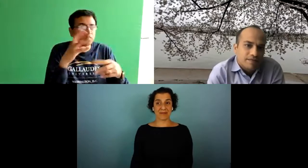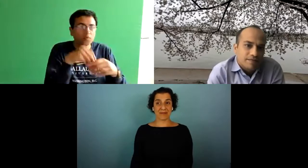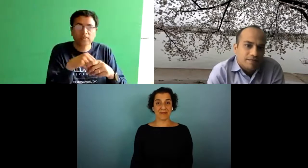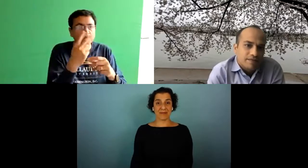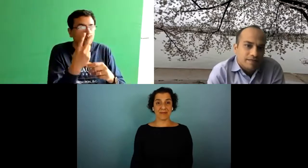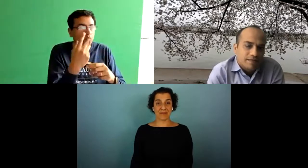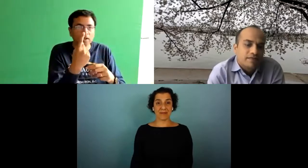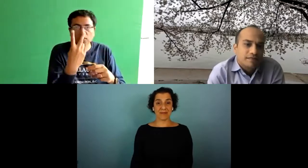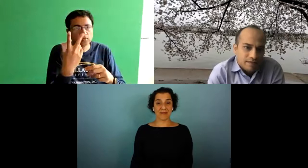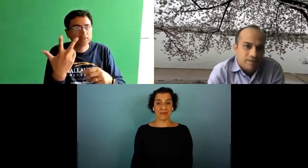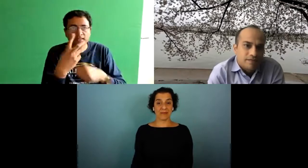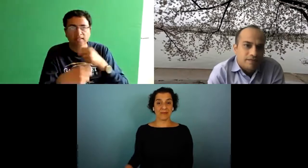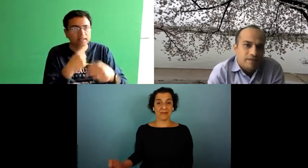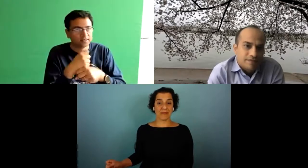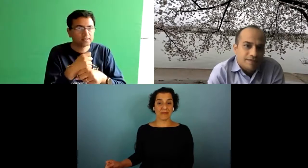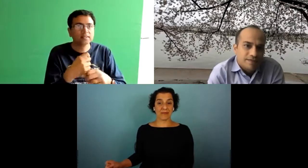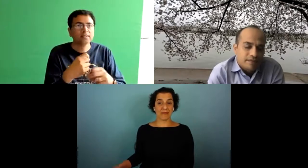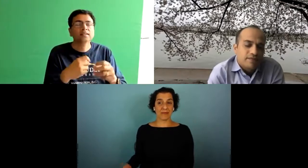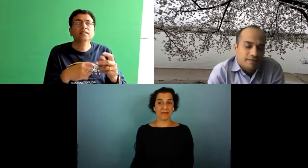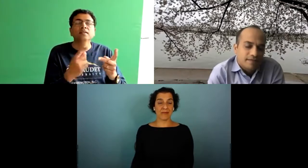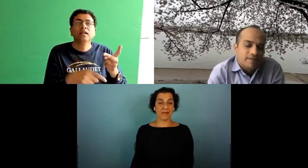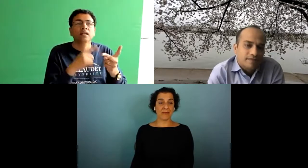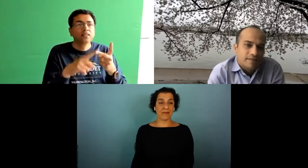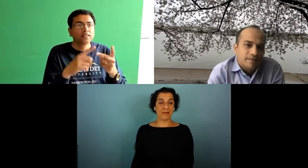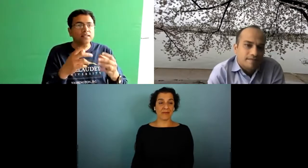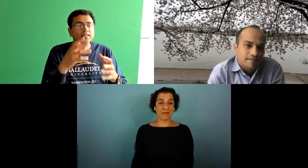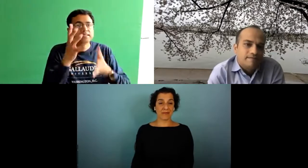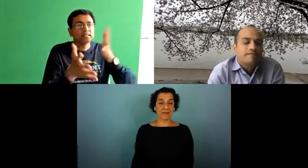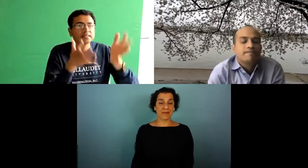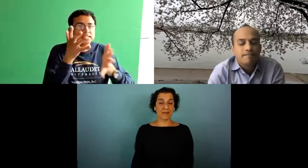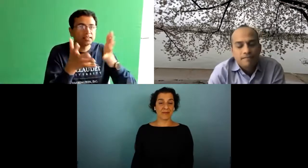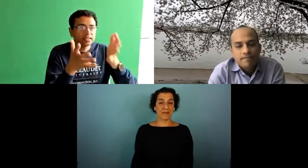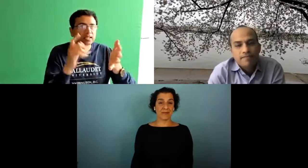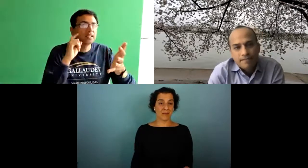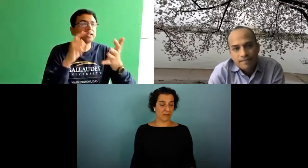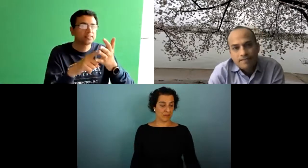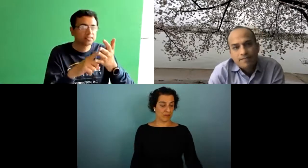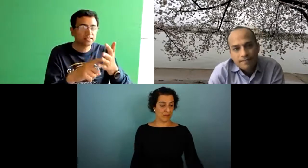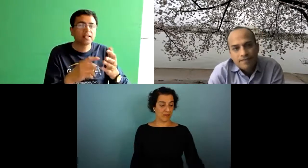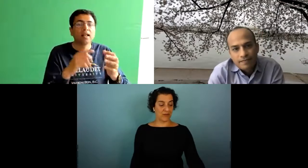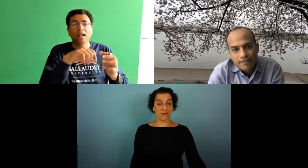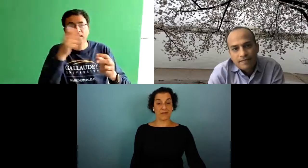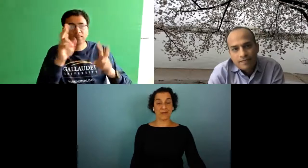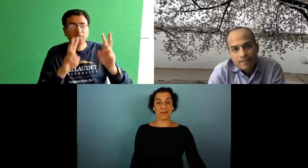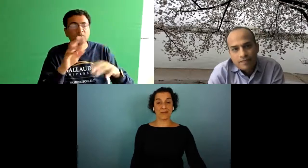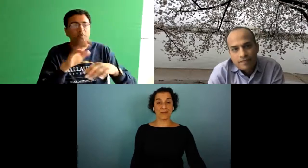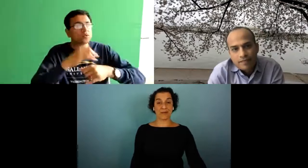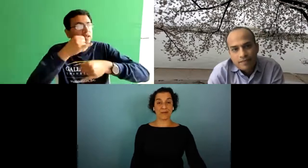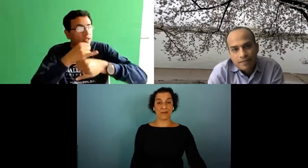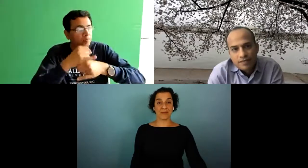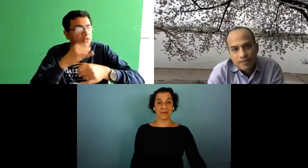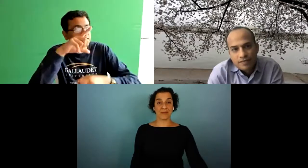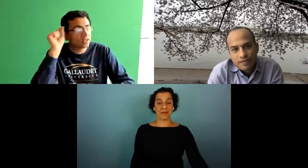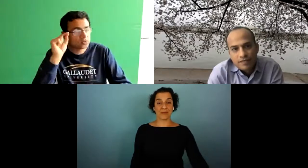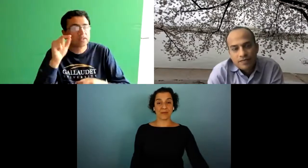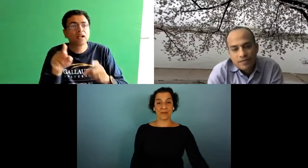close to that being possible within maybe just a handful of years two three and also gesture recognition